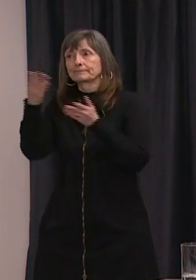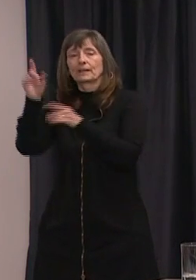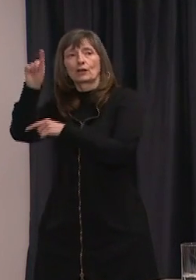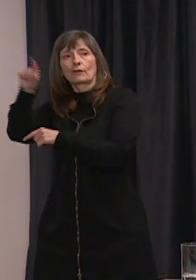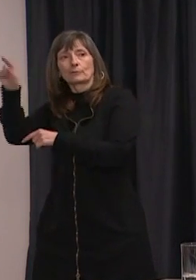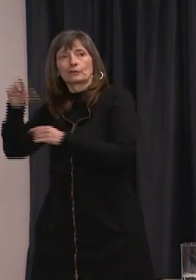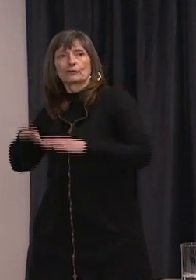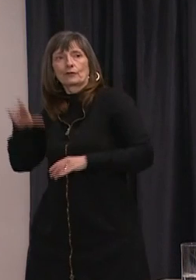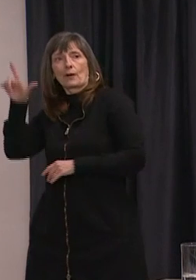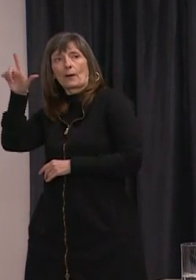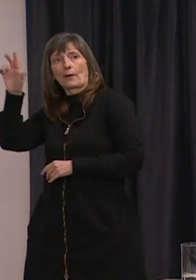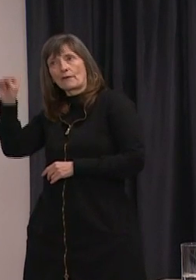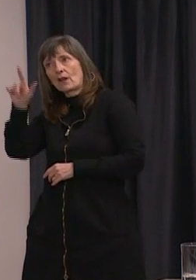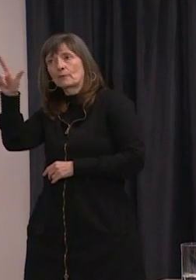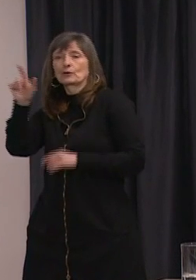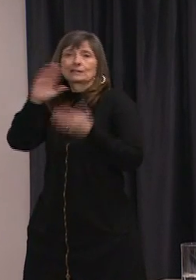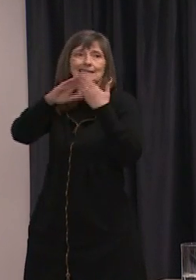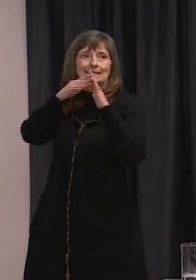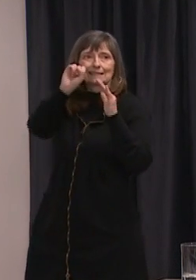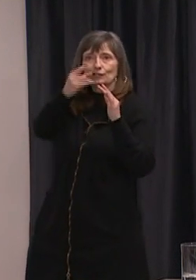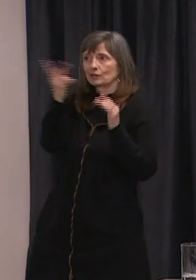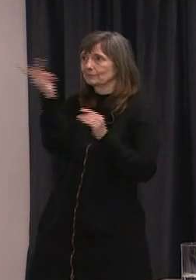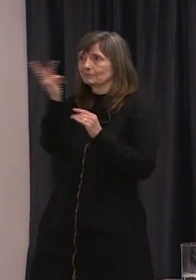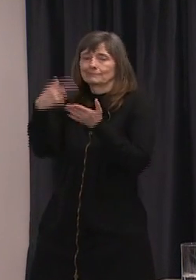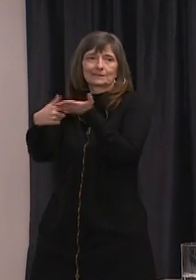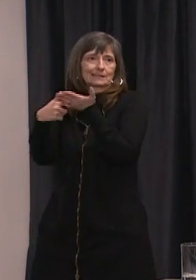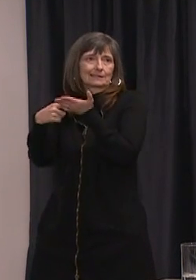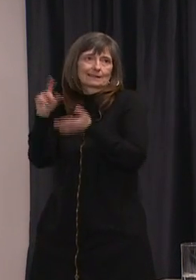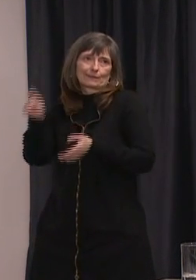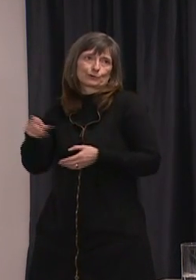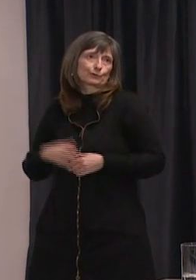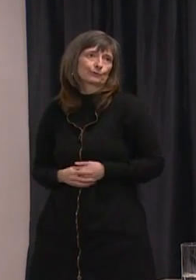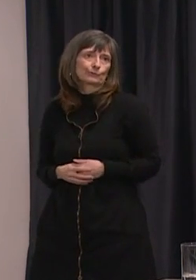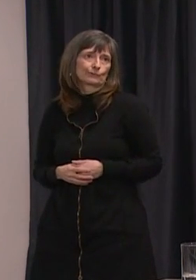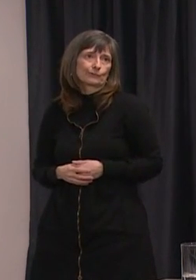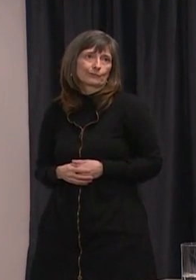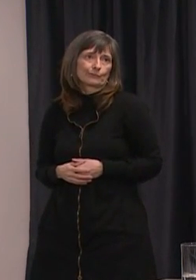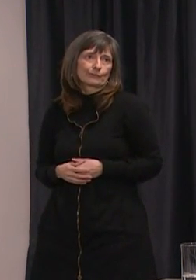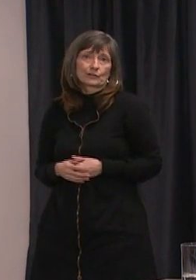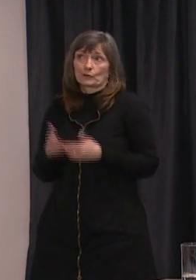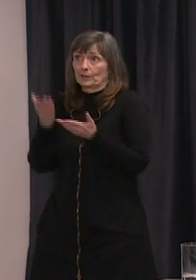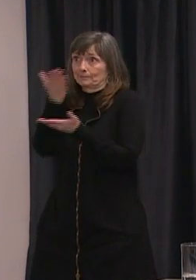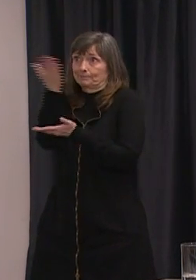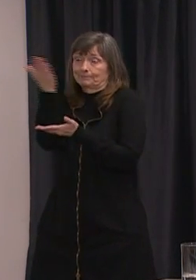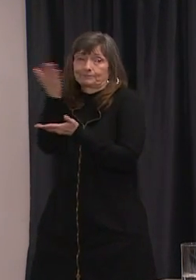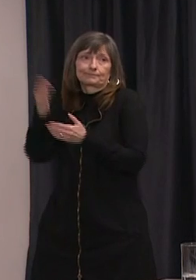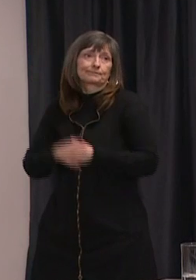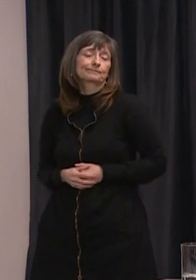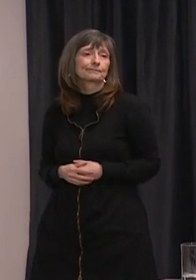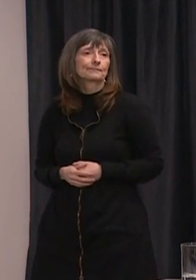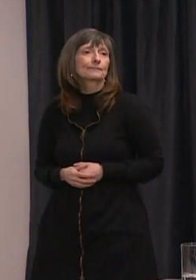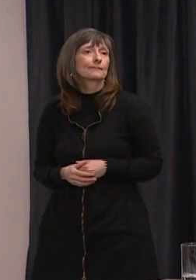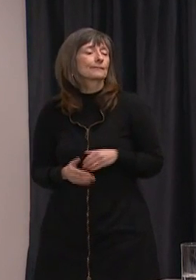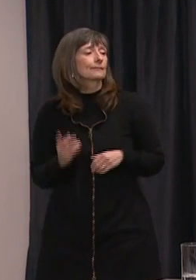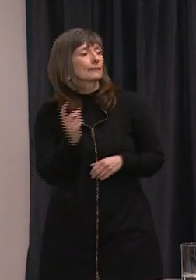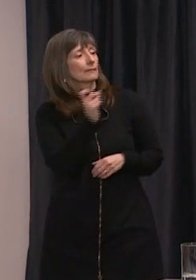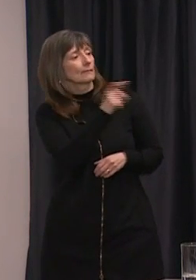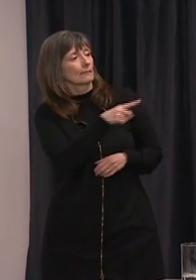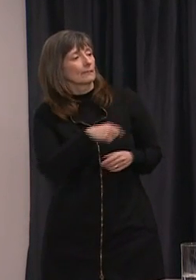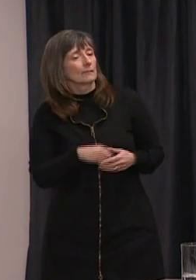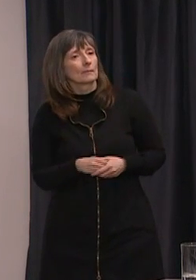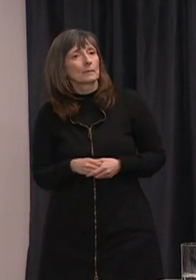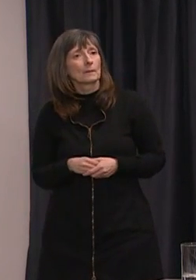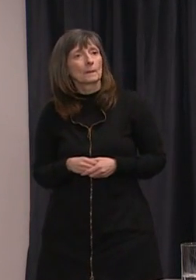uh and the city of st john's and uh i those discussions would lie in other departments well dr fitzgerald do you think